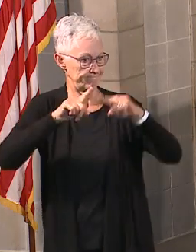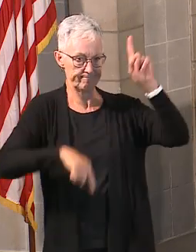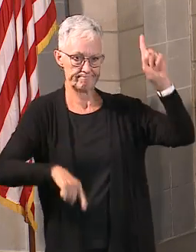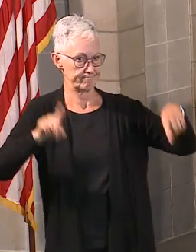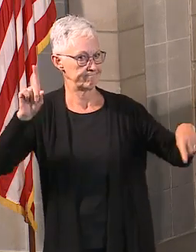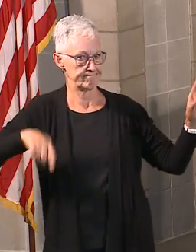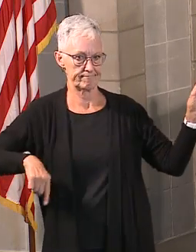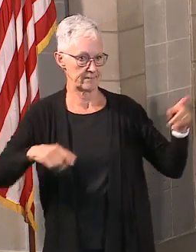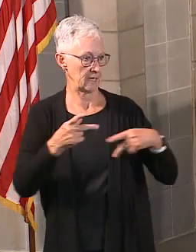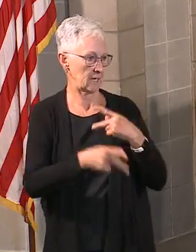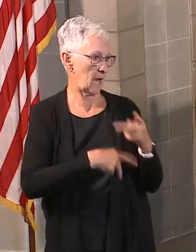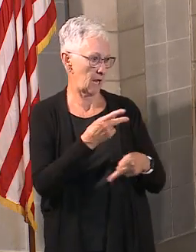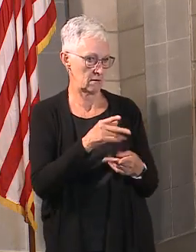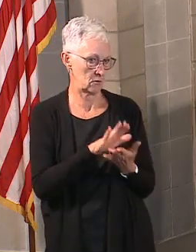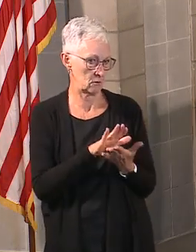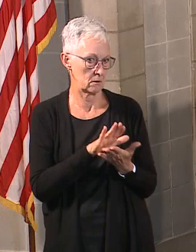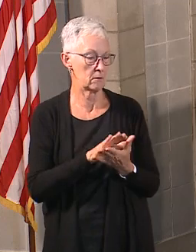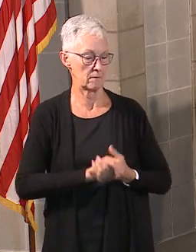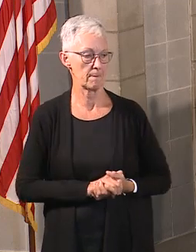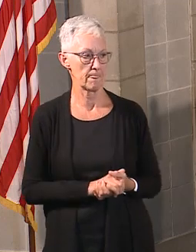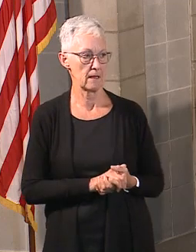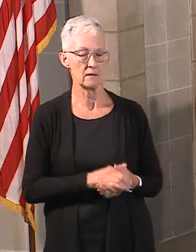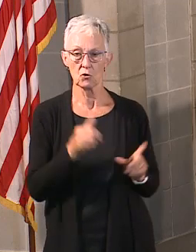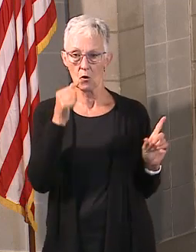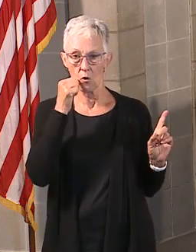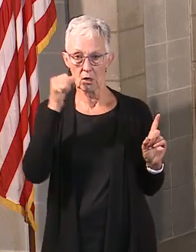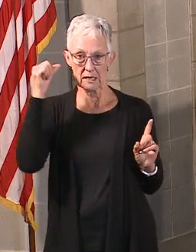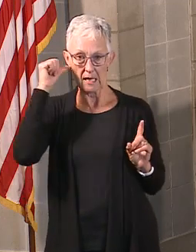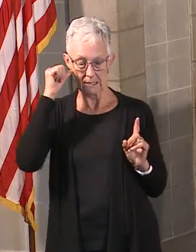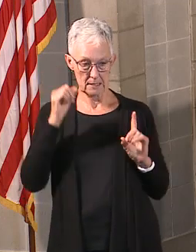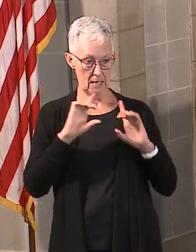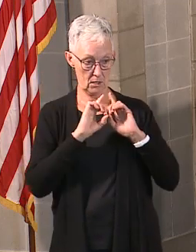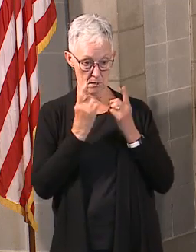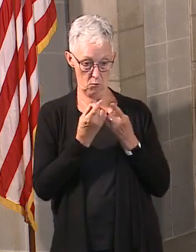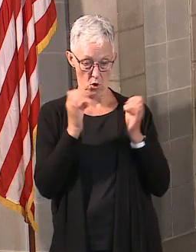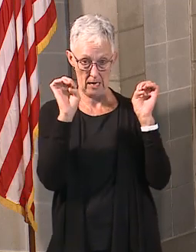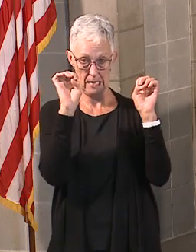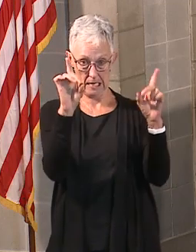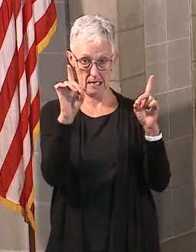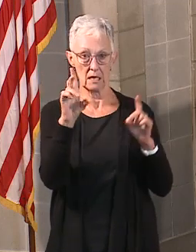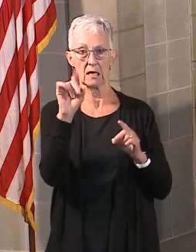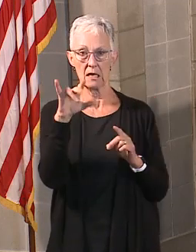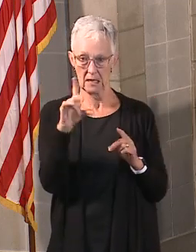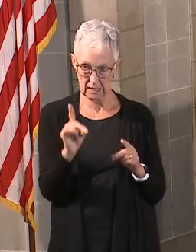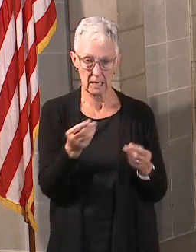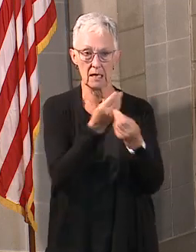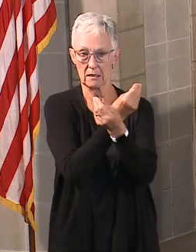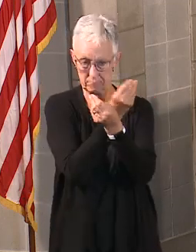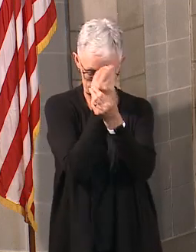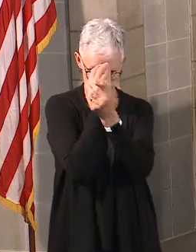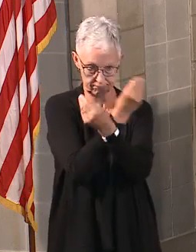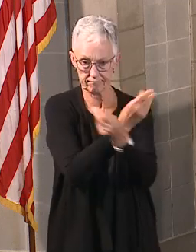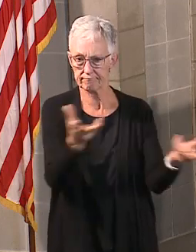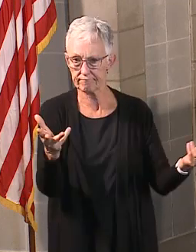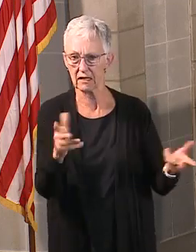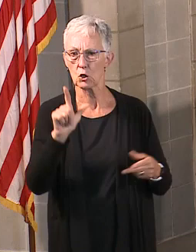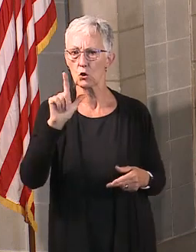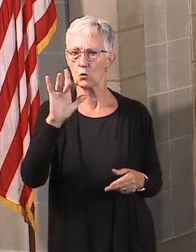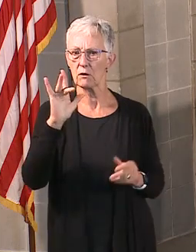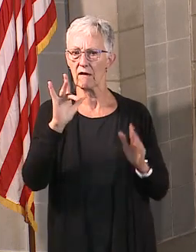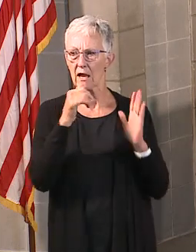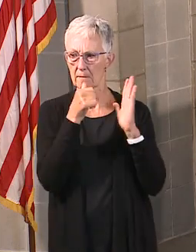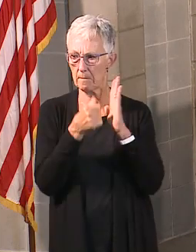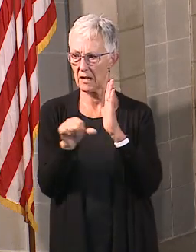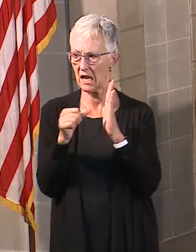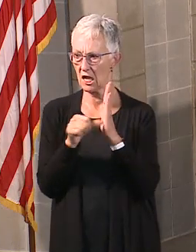of Education actually, in kind of a soft release of some guidance to our superintendent statewide, released about a 25-page